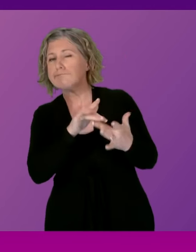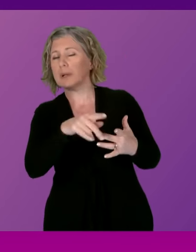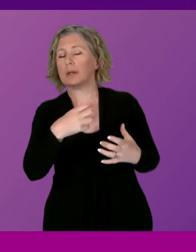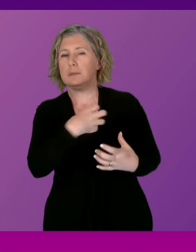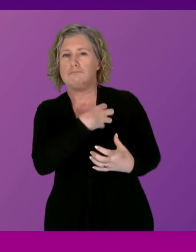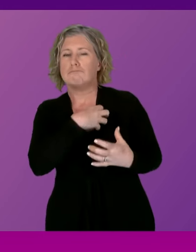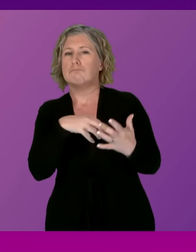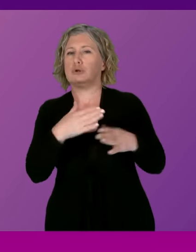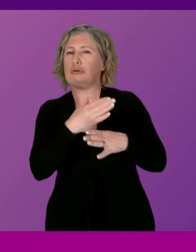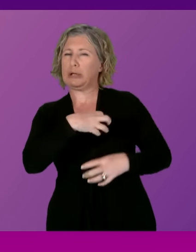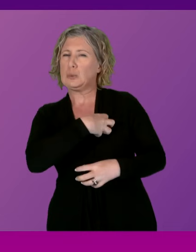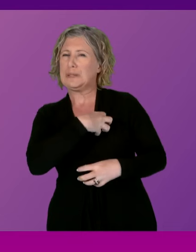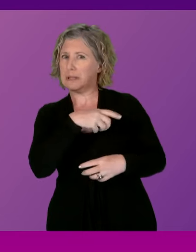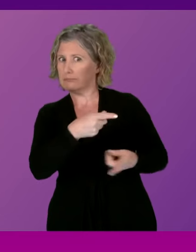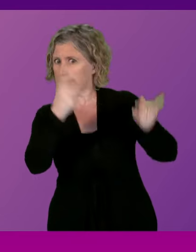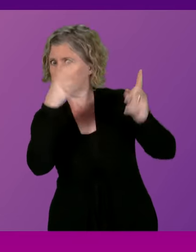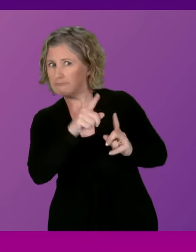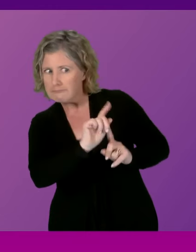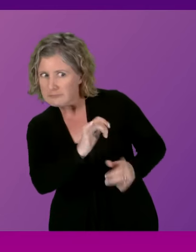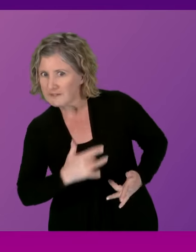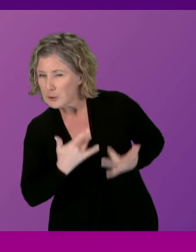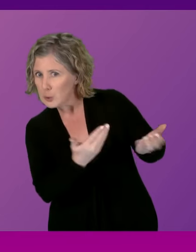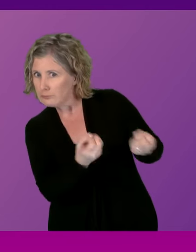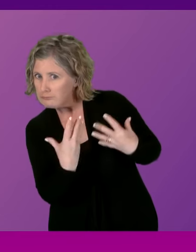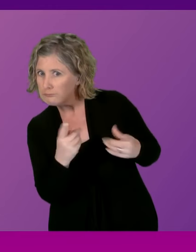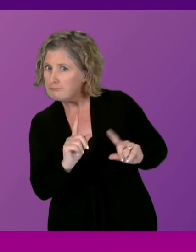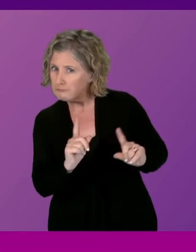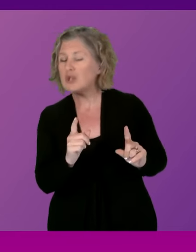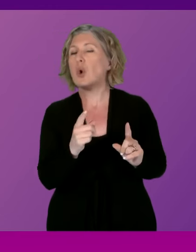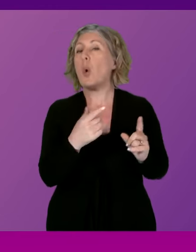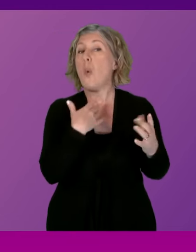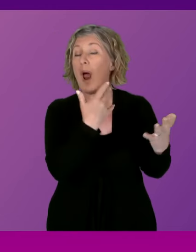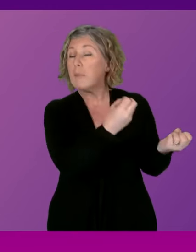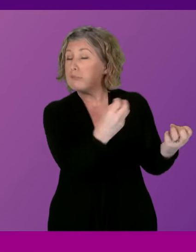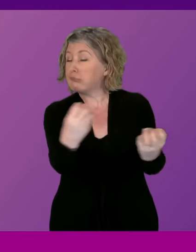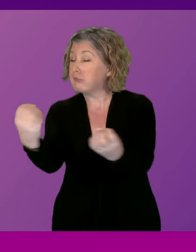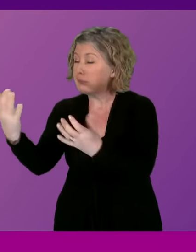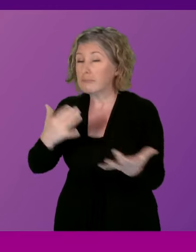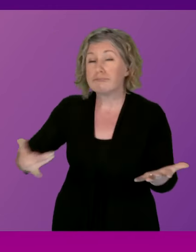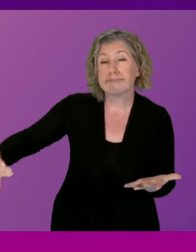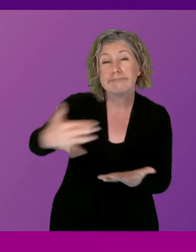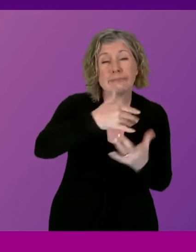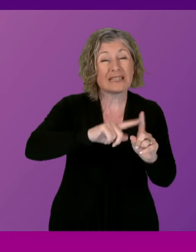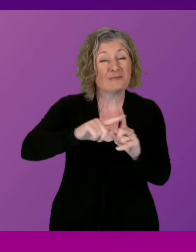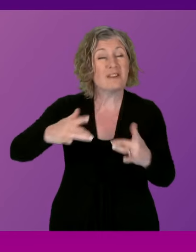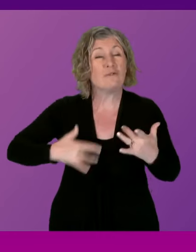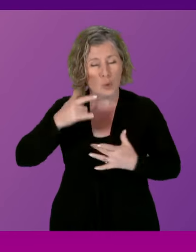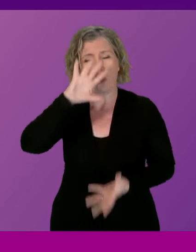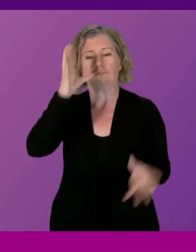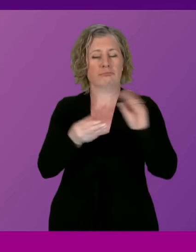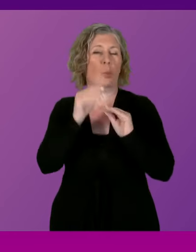issue. We will, of course, update Parliament in the most appropriate way when a decision has been made and once we take into account all the views of stakeholders.